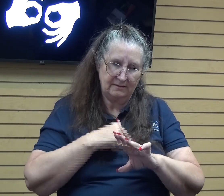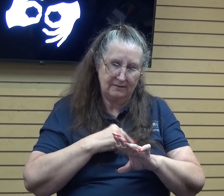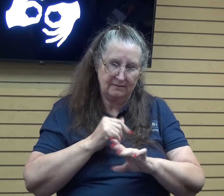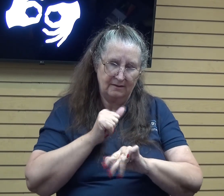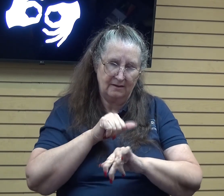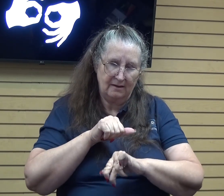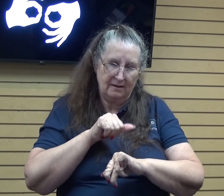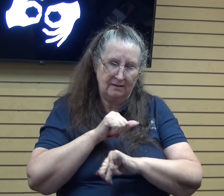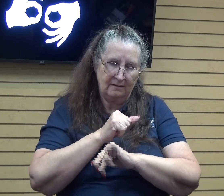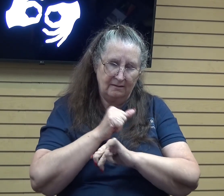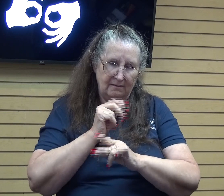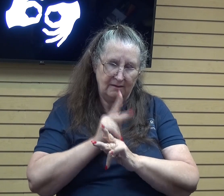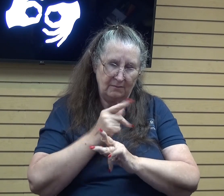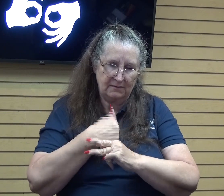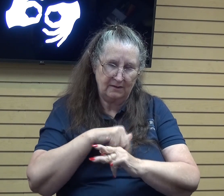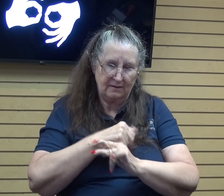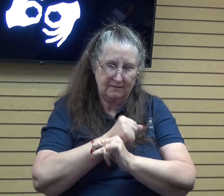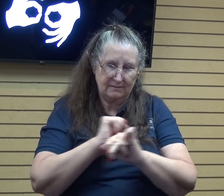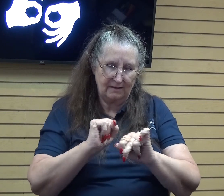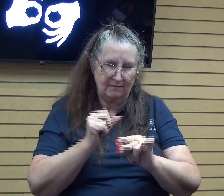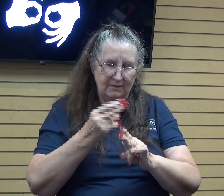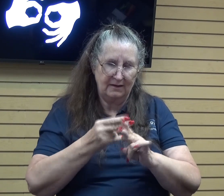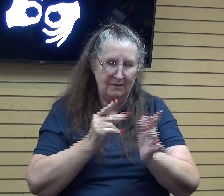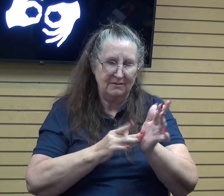and it's in jesus name that i pray amen thank you